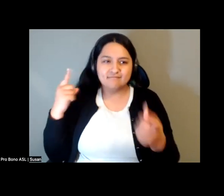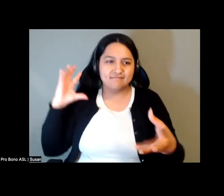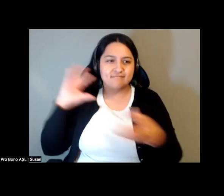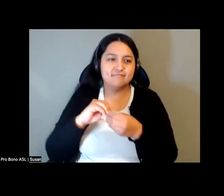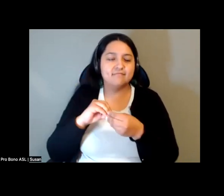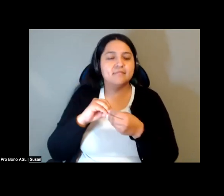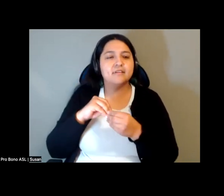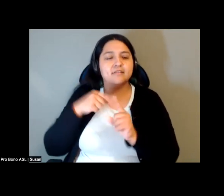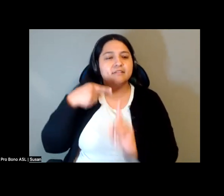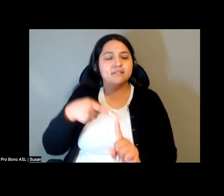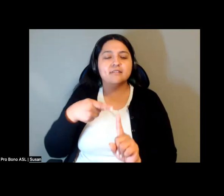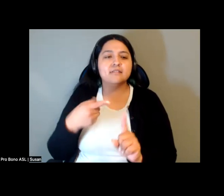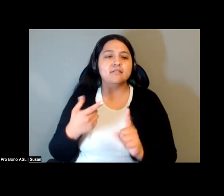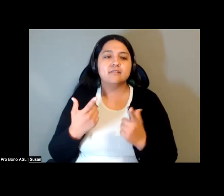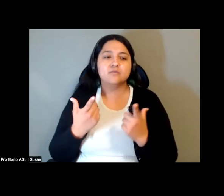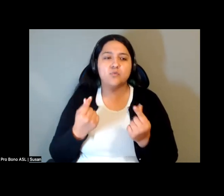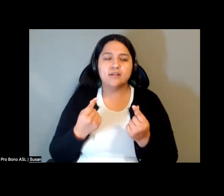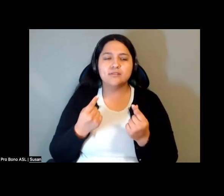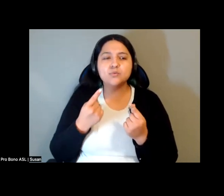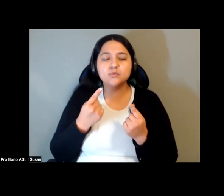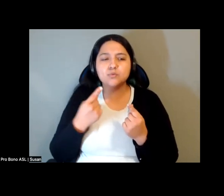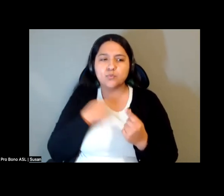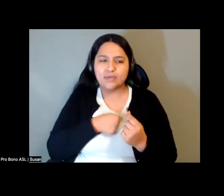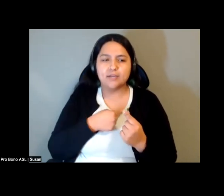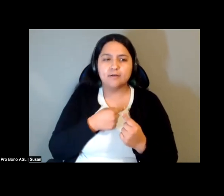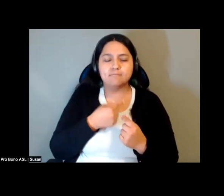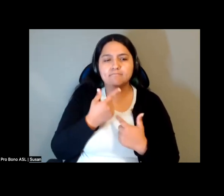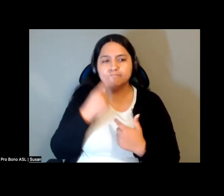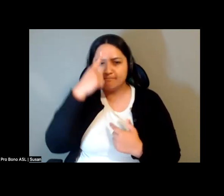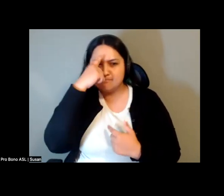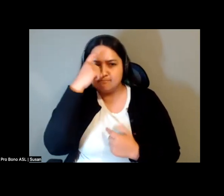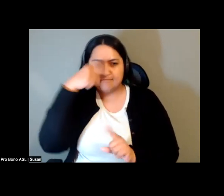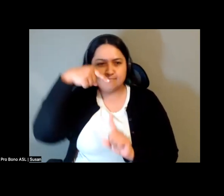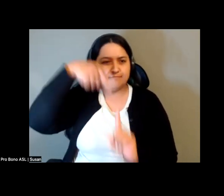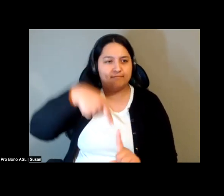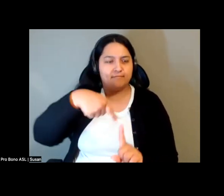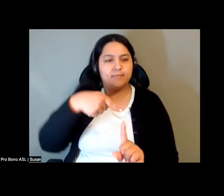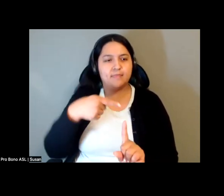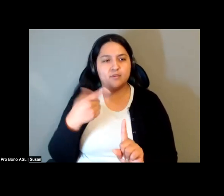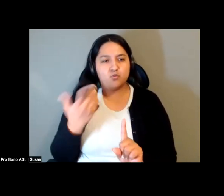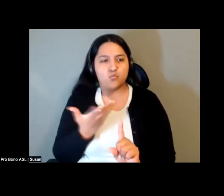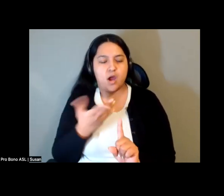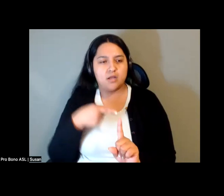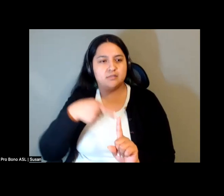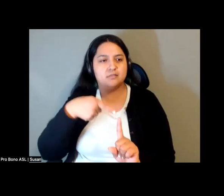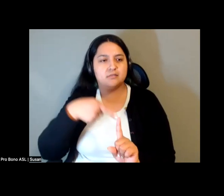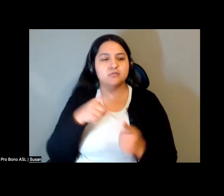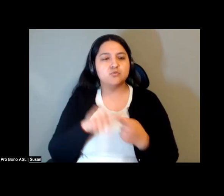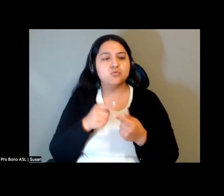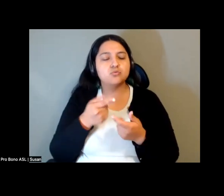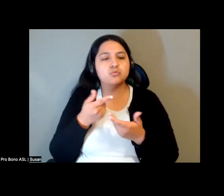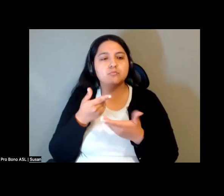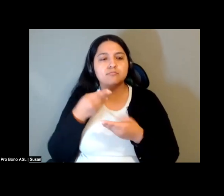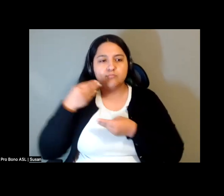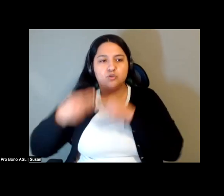query where the resources necessary to sustain life, to reproduce value practices of gathering and